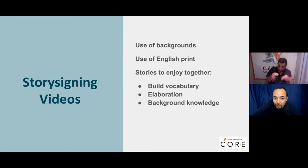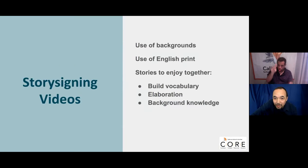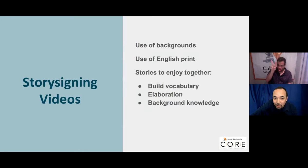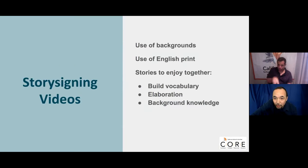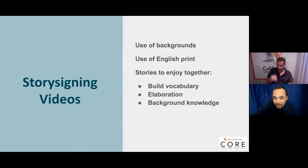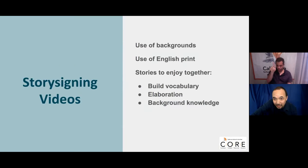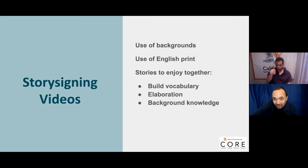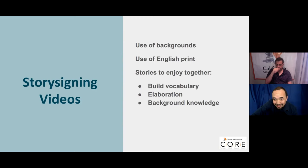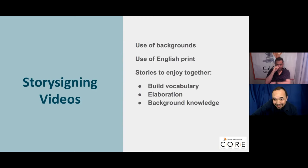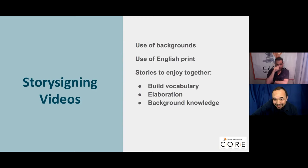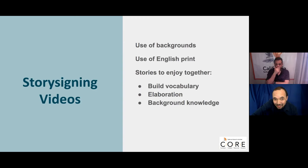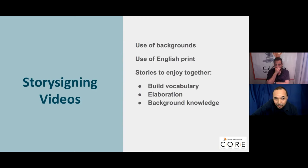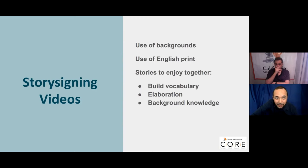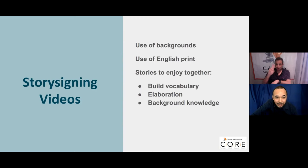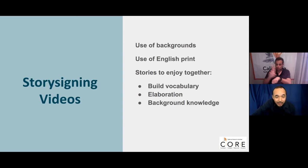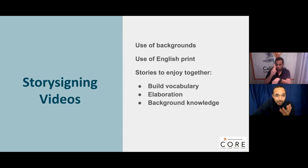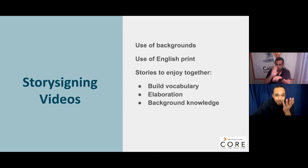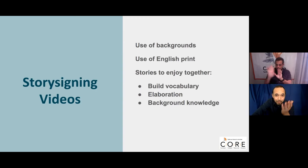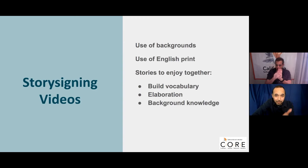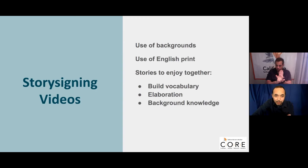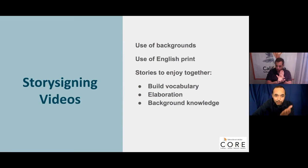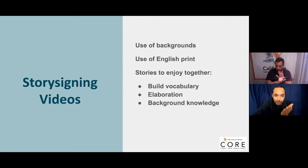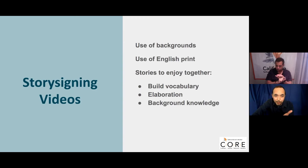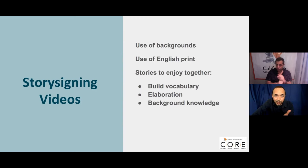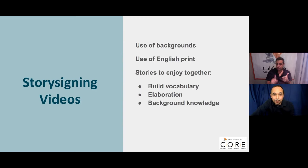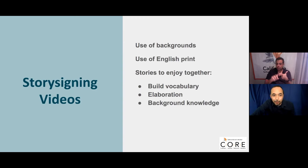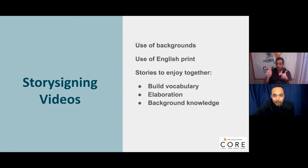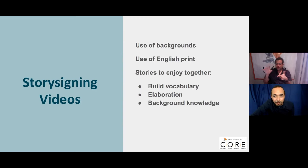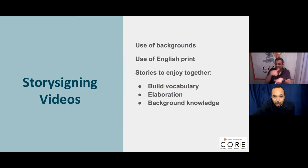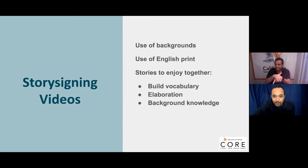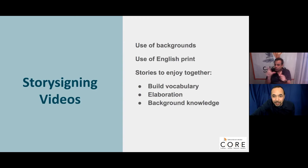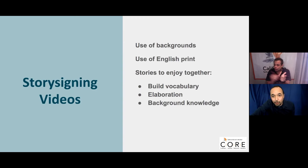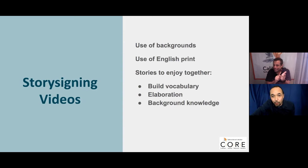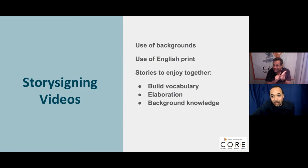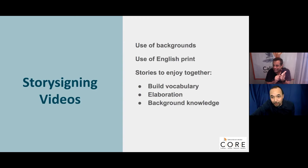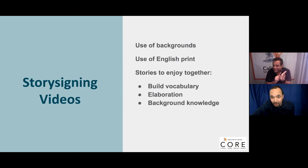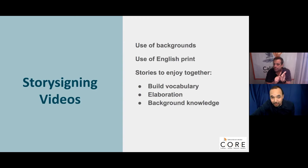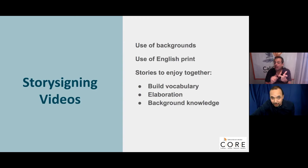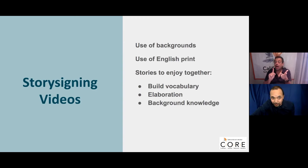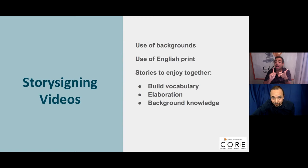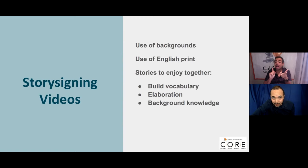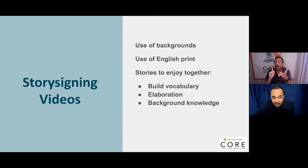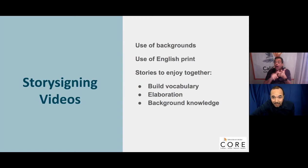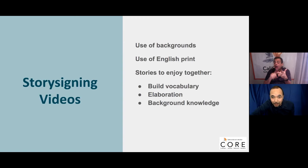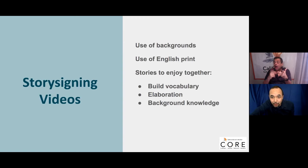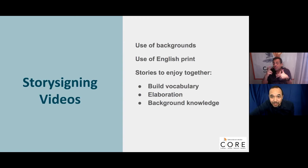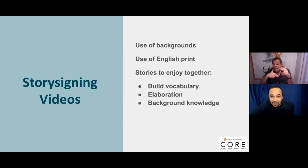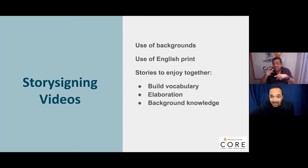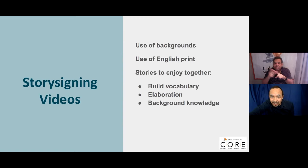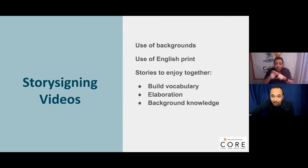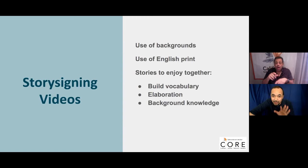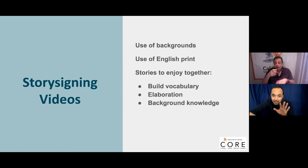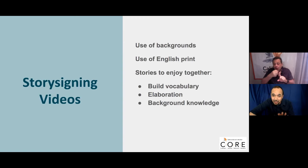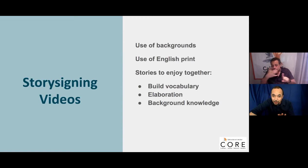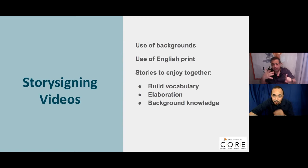So storytelling. Storytelling. These are some of the parameters of storytelling and why we use them. Now, story